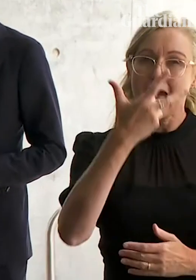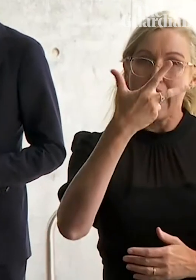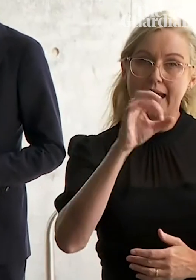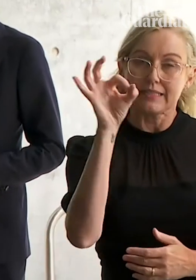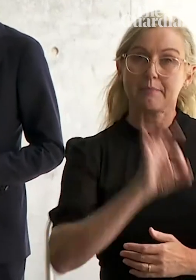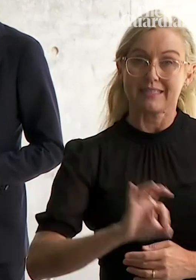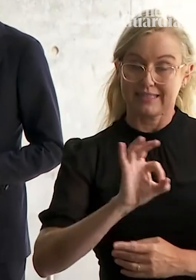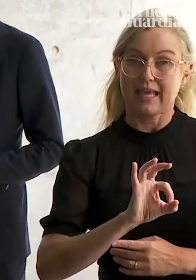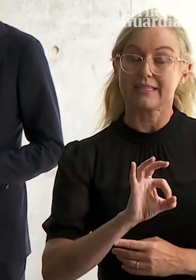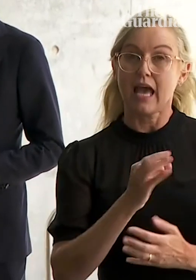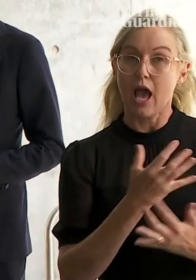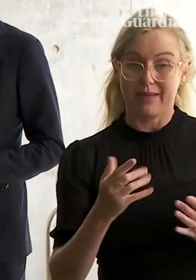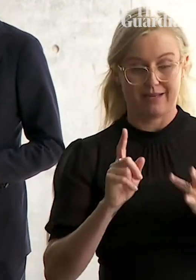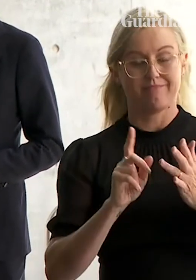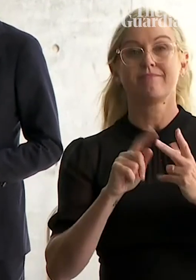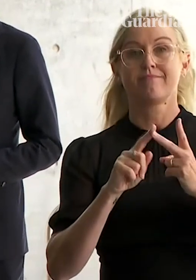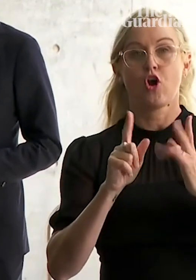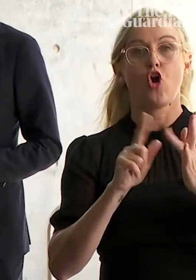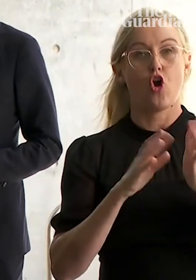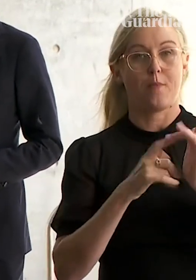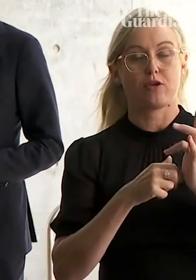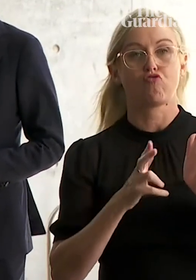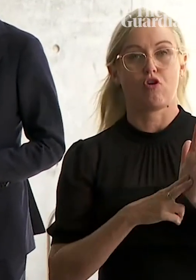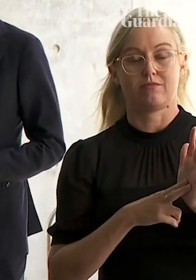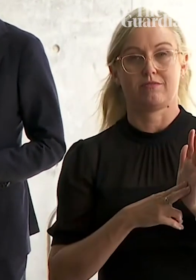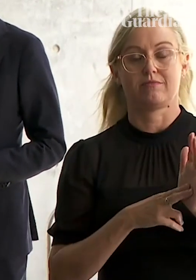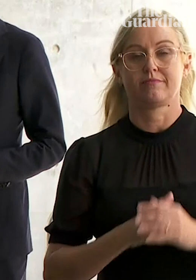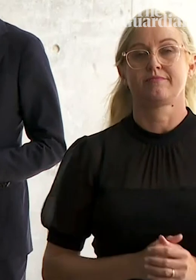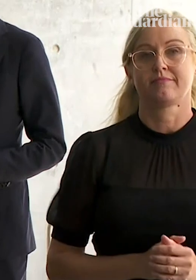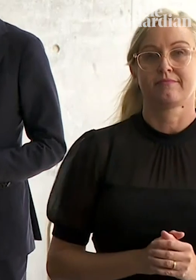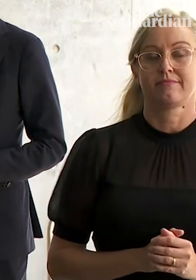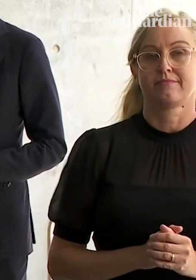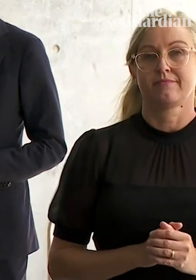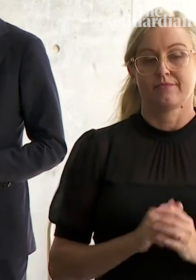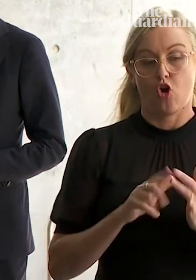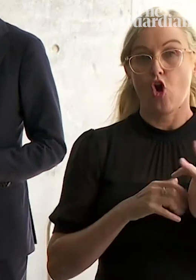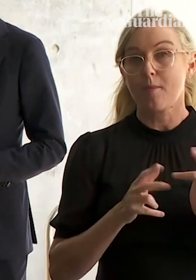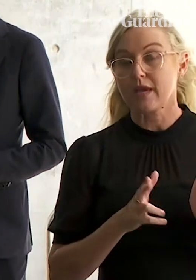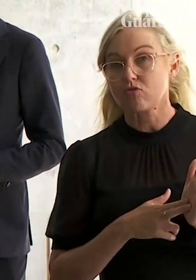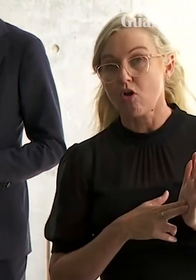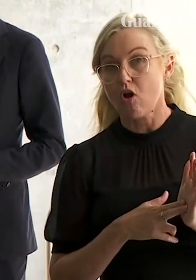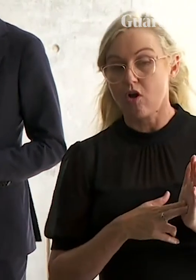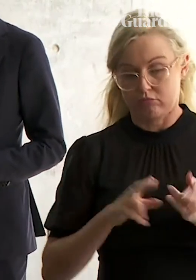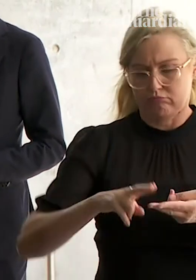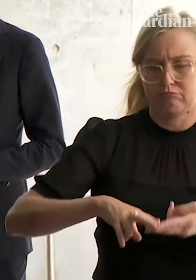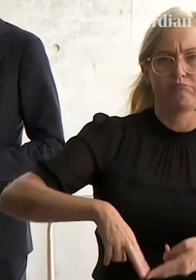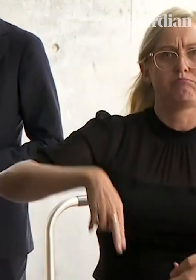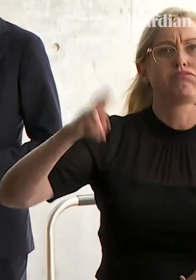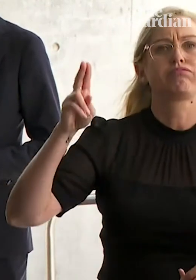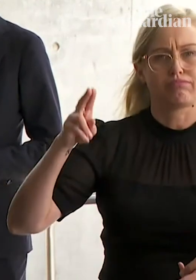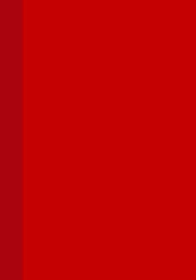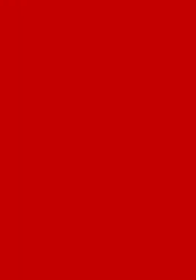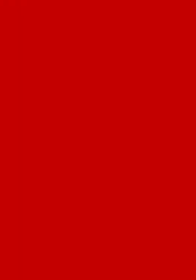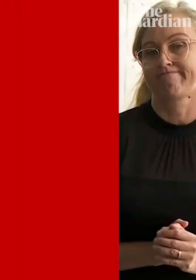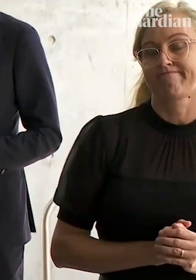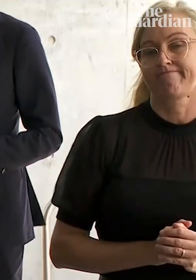of our cases are currently Omicron. And the increase in Omicron largely explains the steep